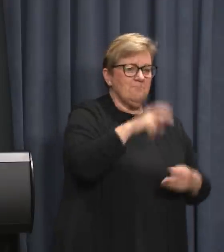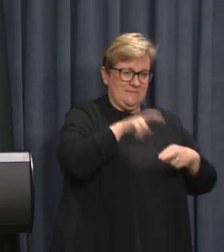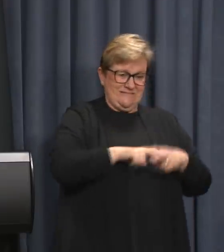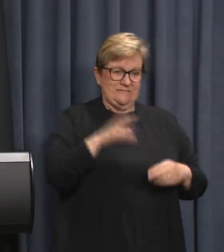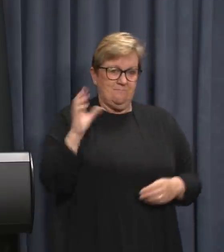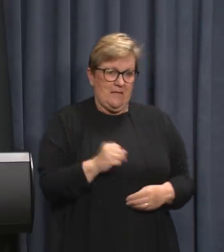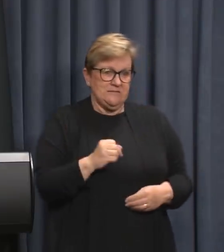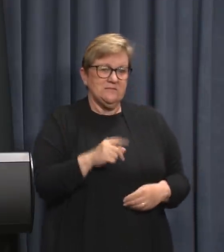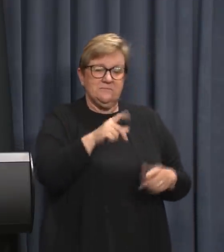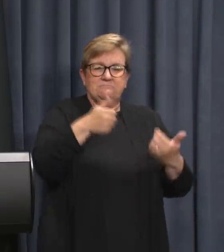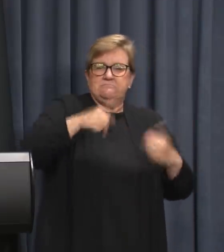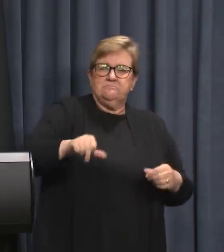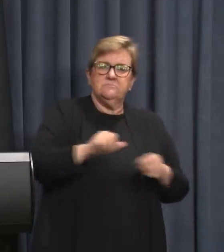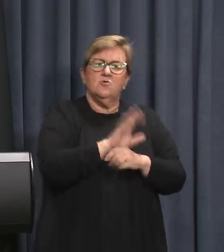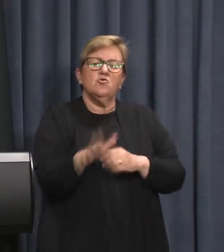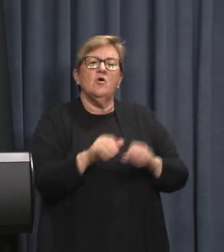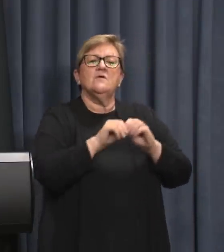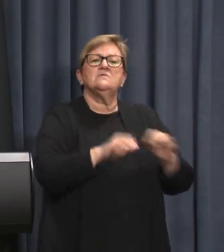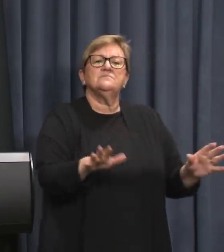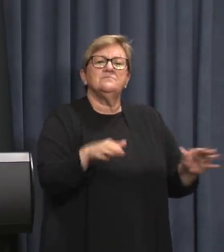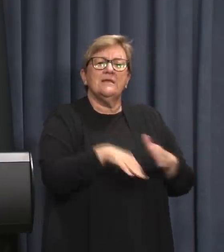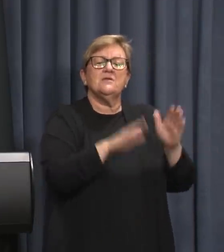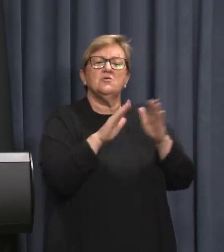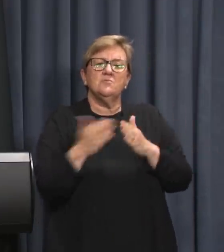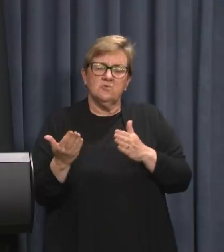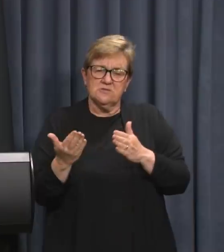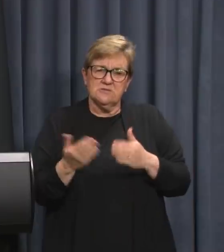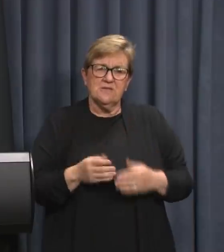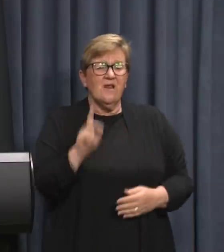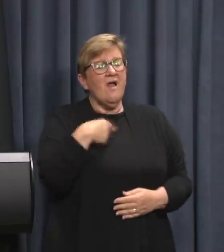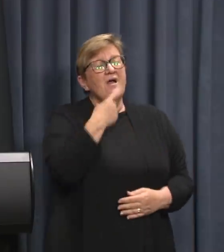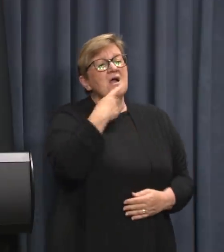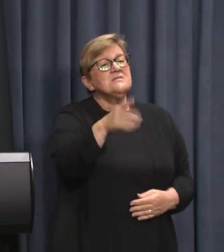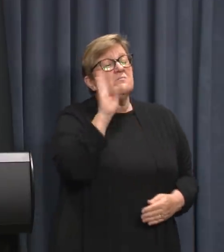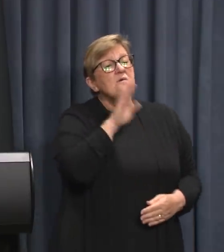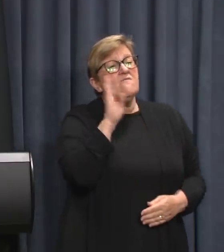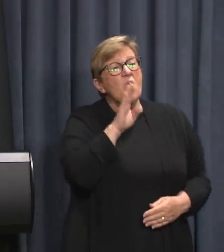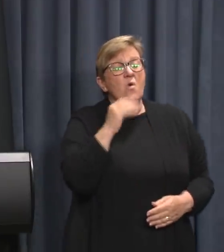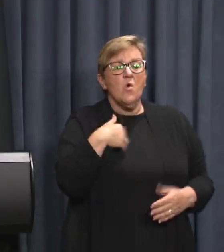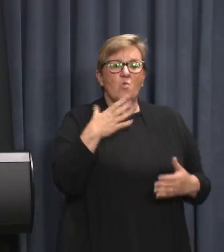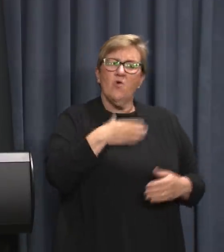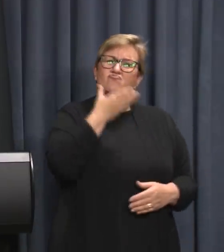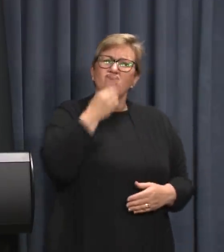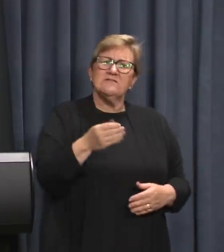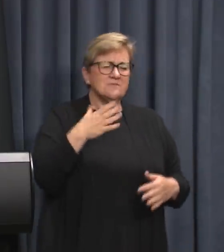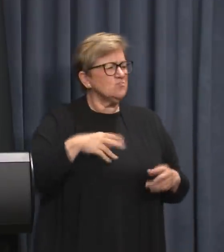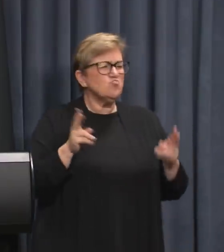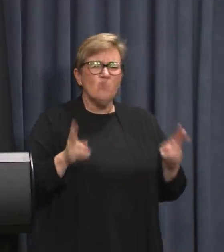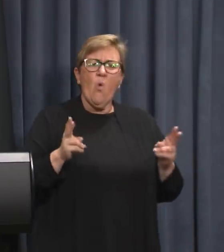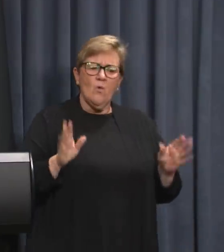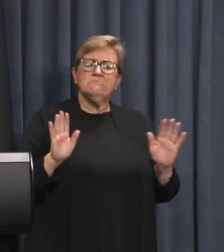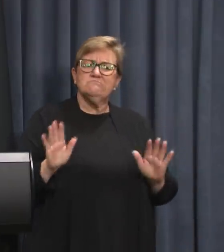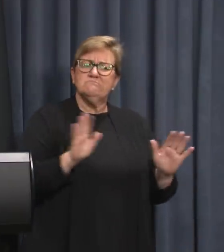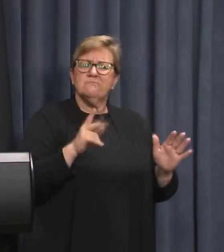further limit any potential spread of COVID in the community. As I've said before we want to keep Christmas as normal as possible